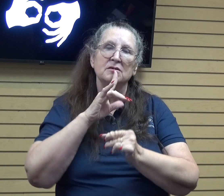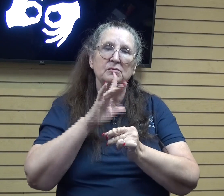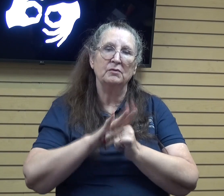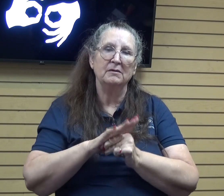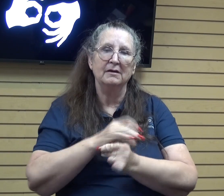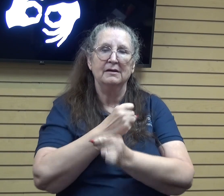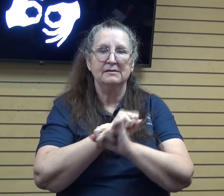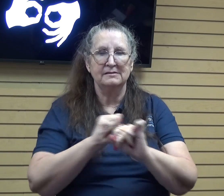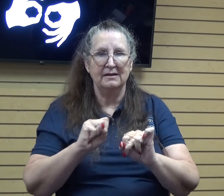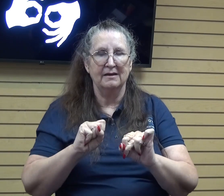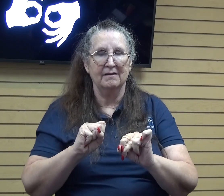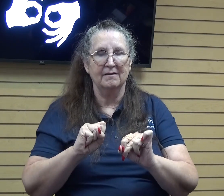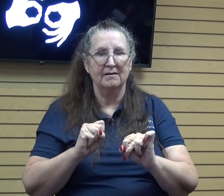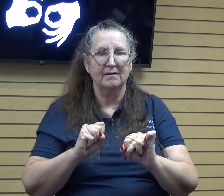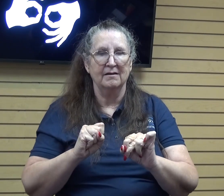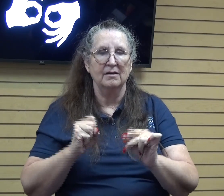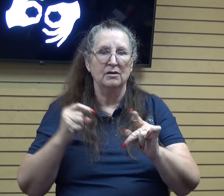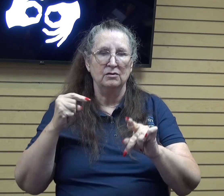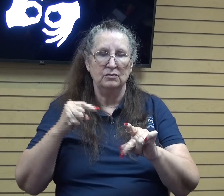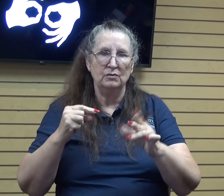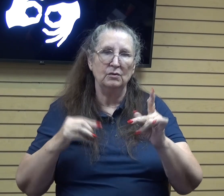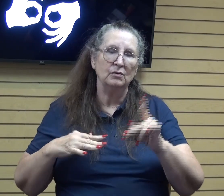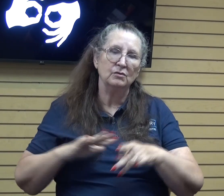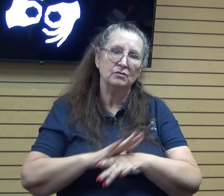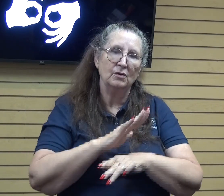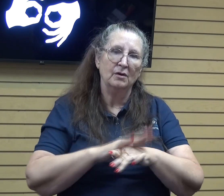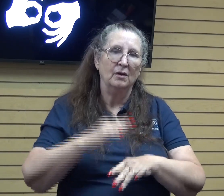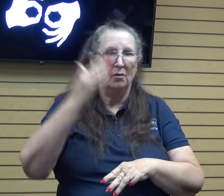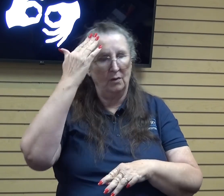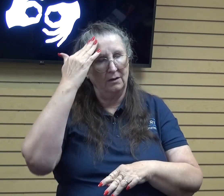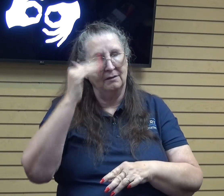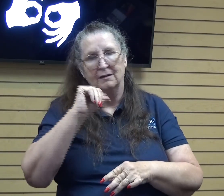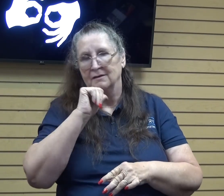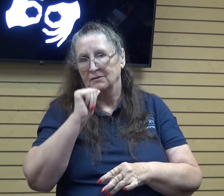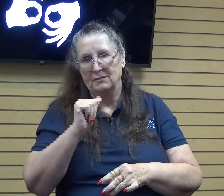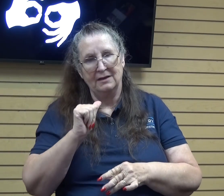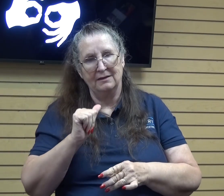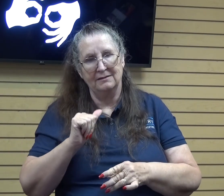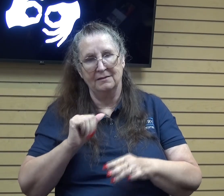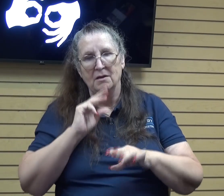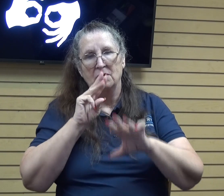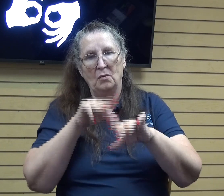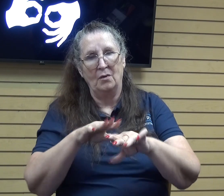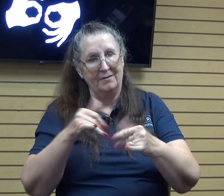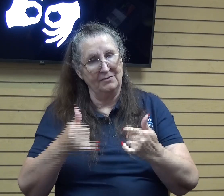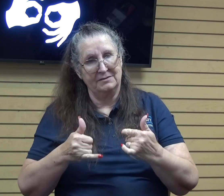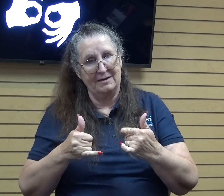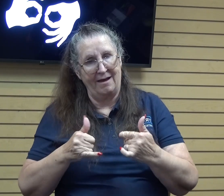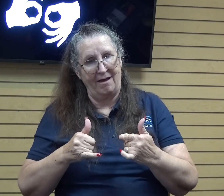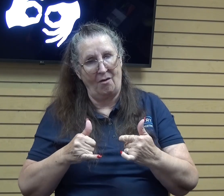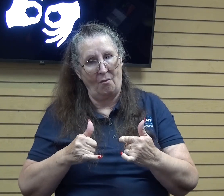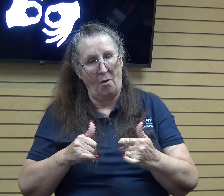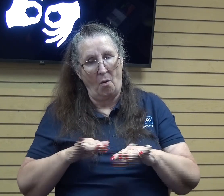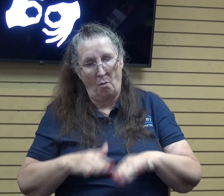through to shore we know that that doesn't mean that those waters that we're navigating in will come right away